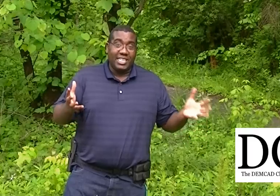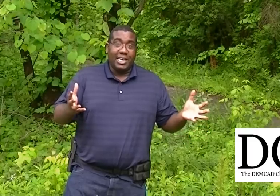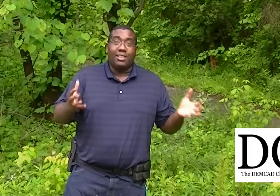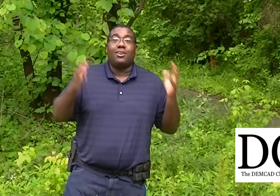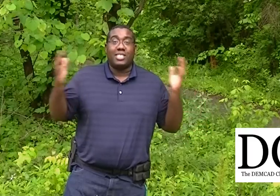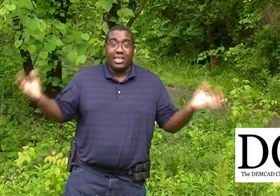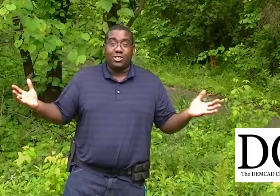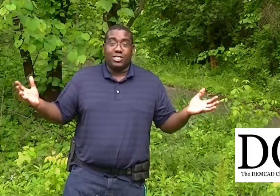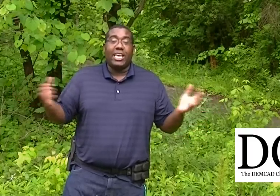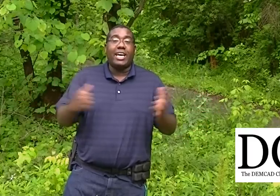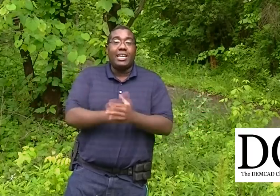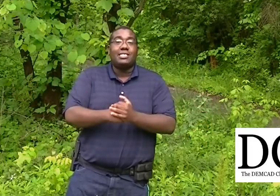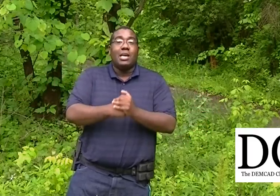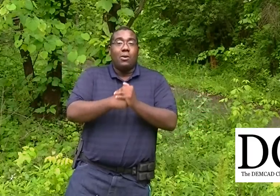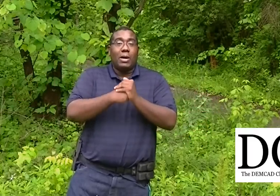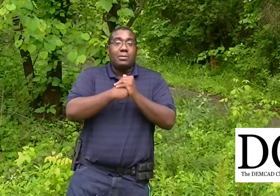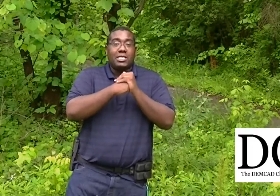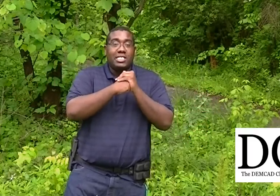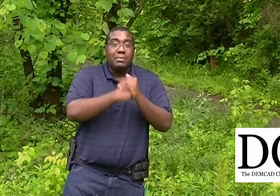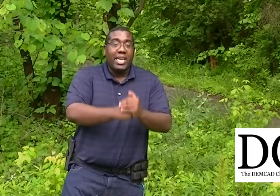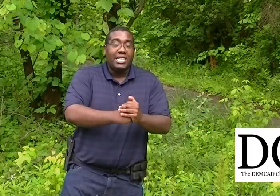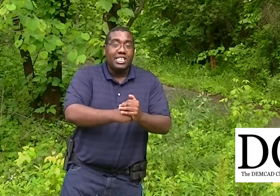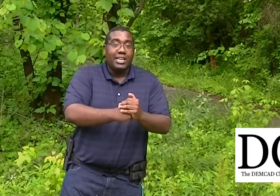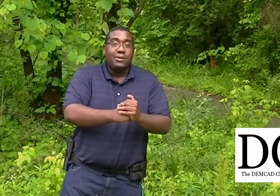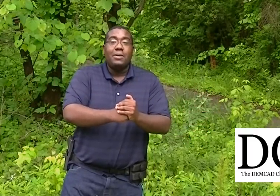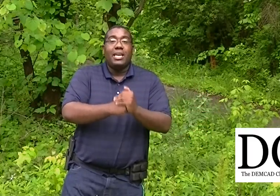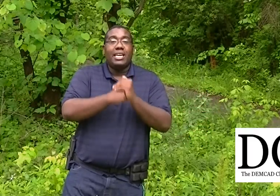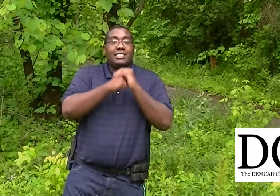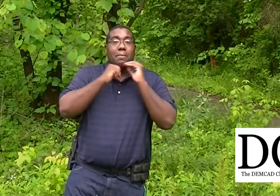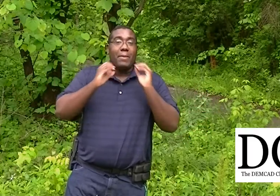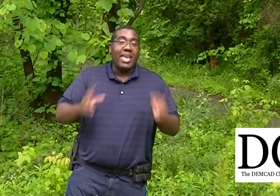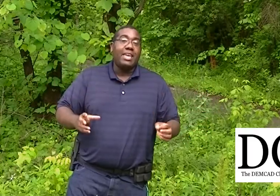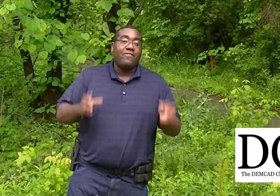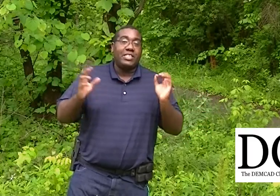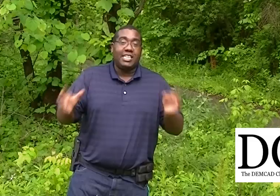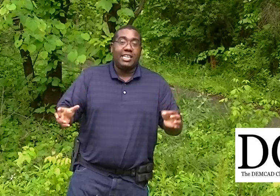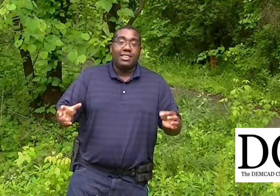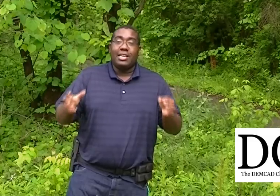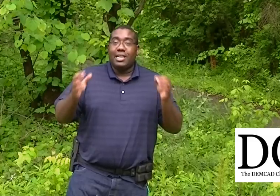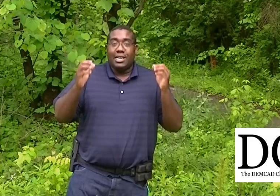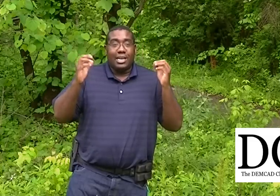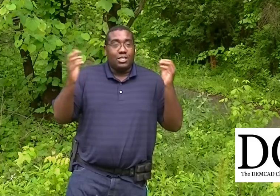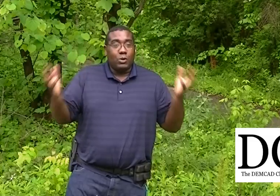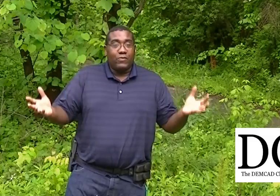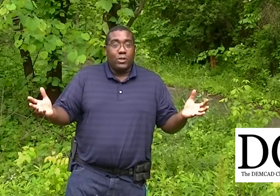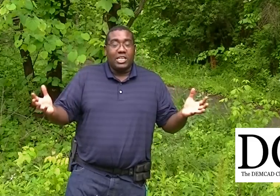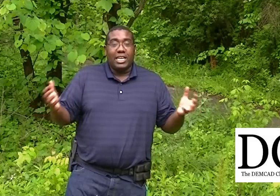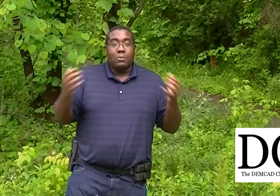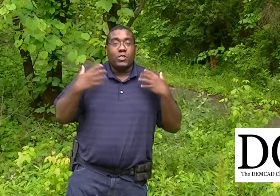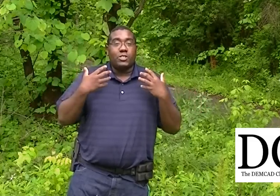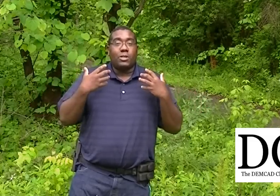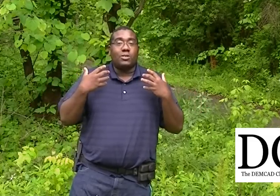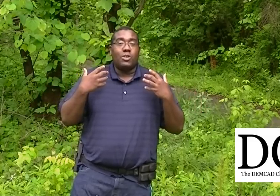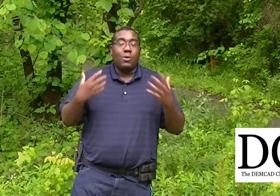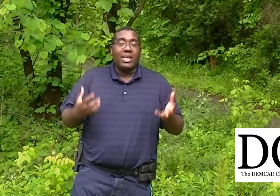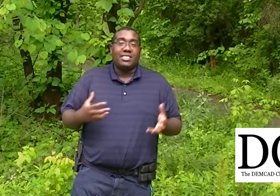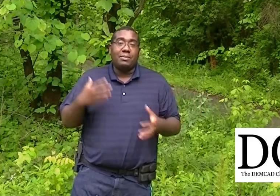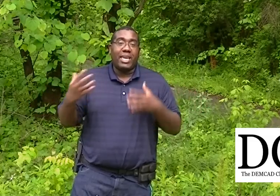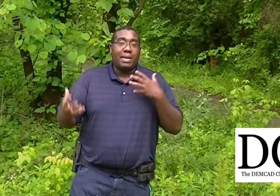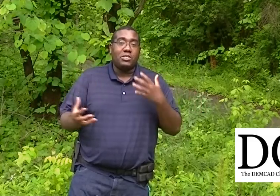city, Los Angeles. Hey guys, welcome to the DemCat channel. It's May 15th, 2014. I'm originally also known as DemCat. I'm